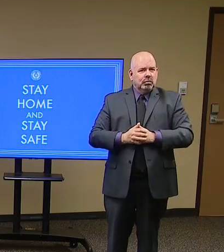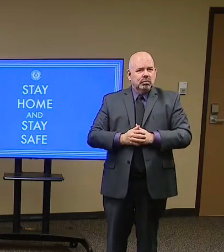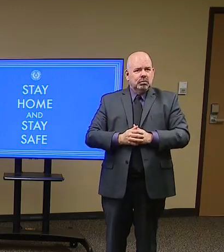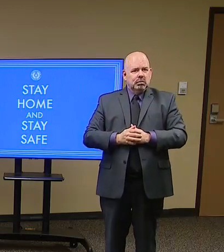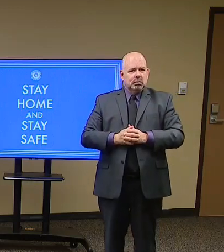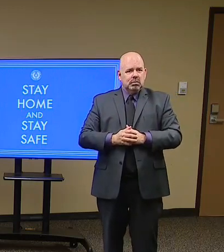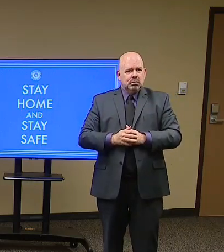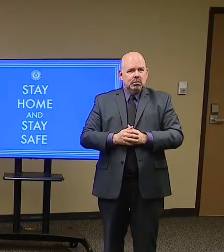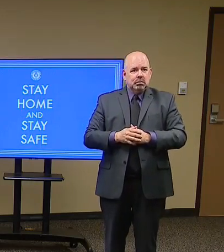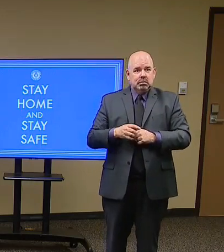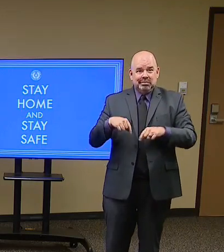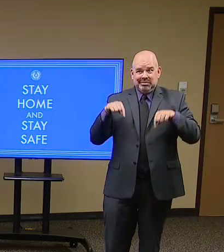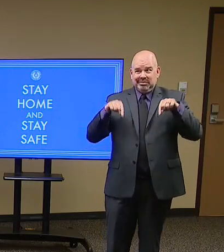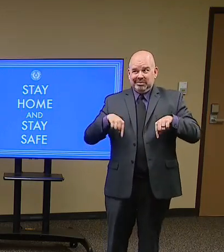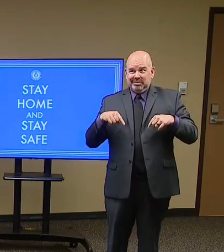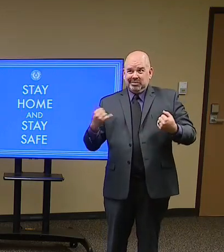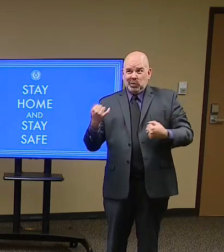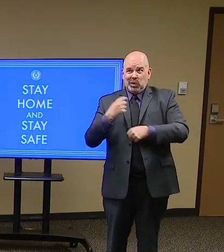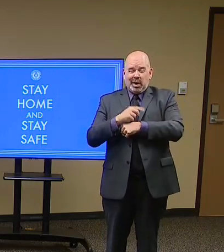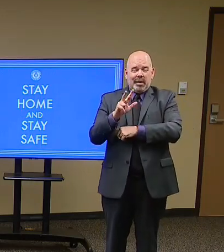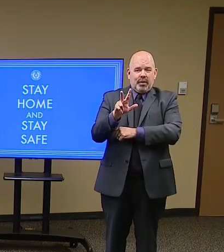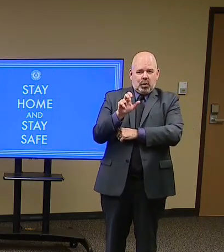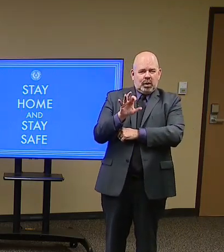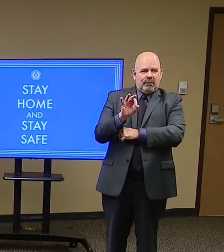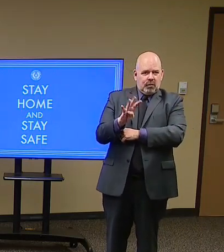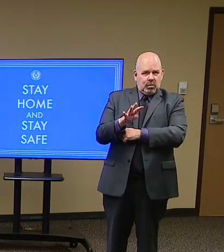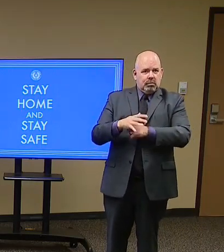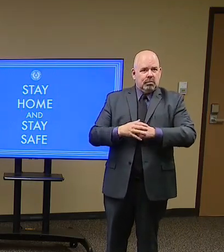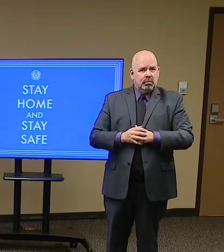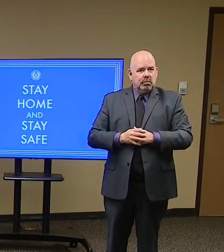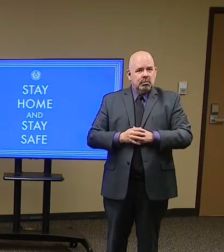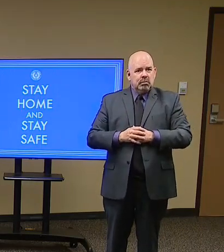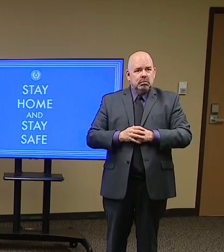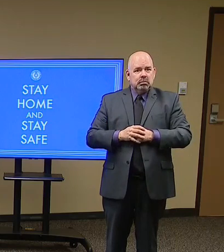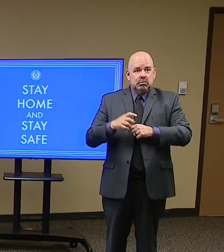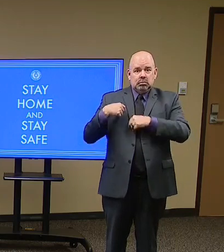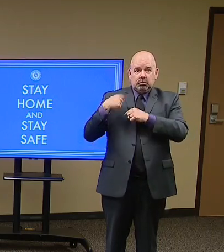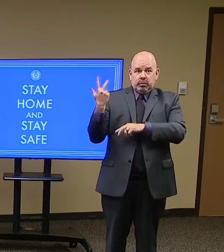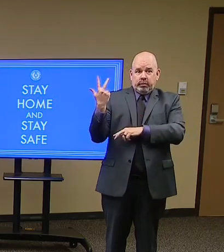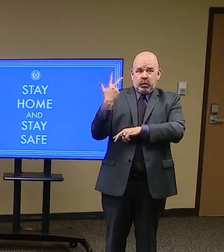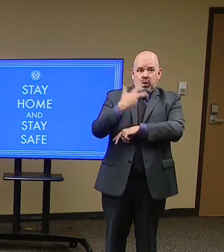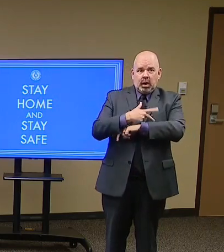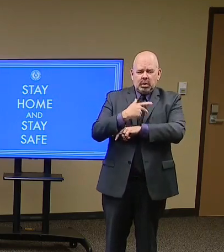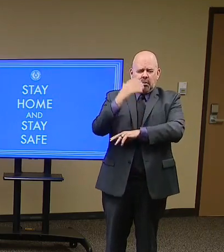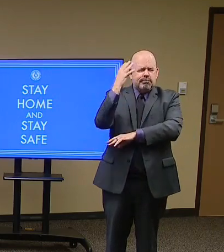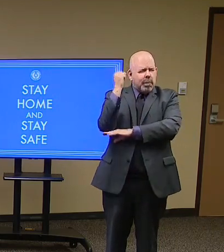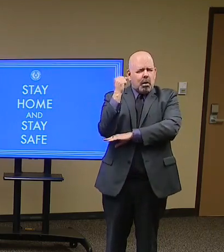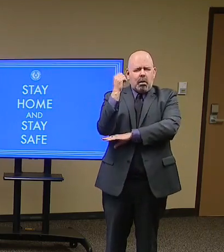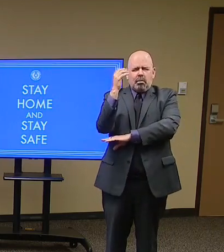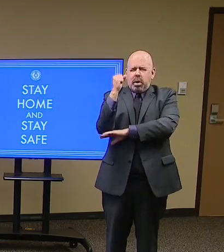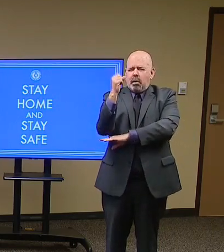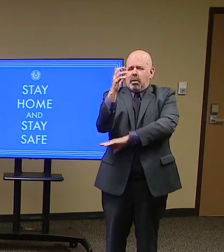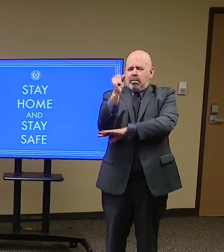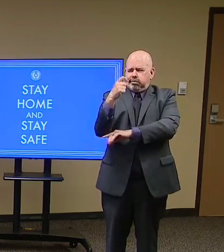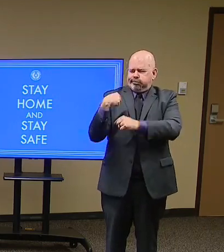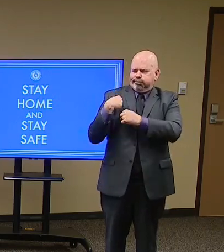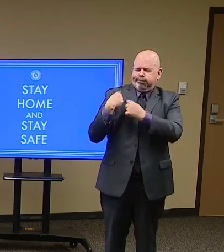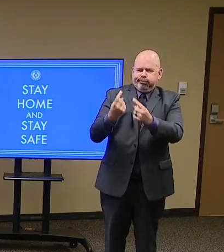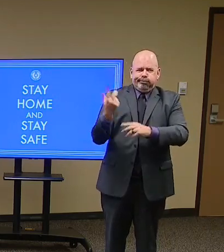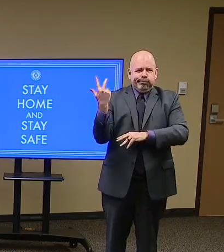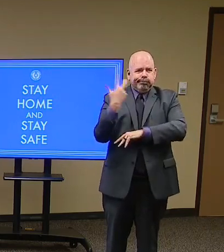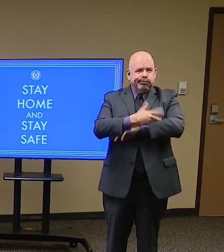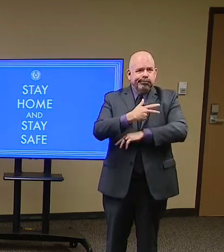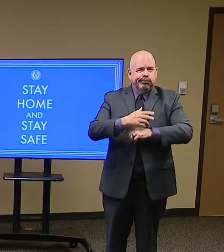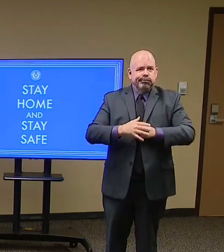new cases. The last three days have been our highest three days of reported cases on record. And there was not one day